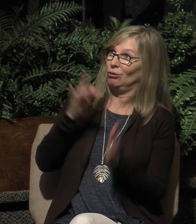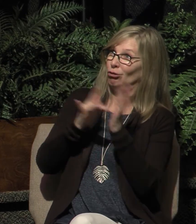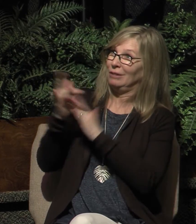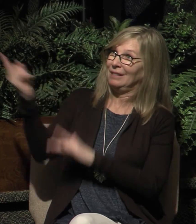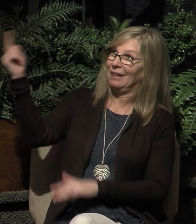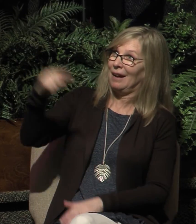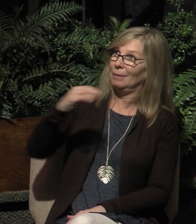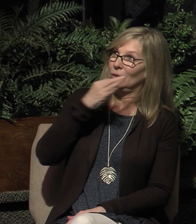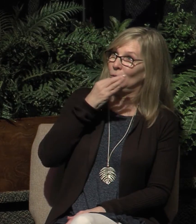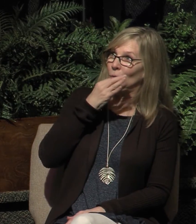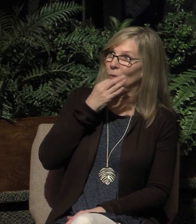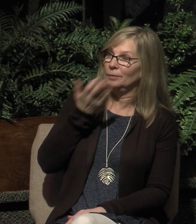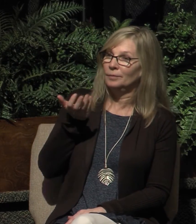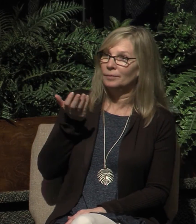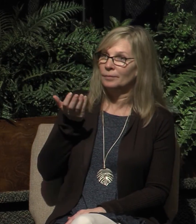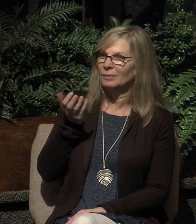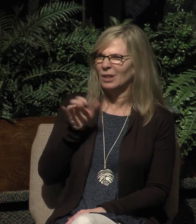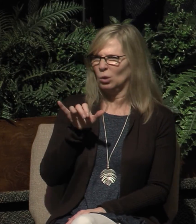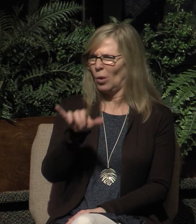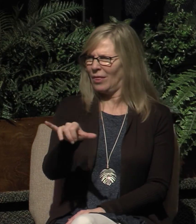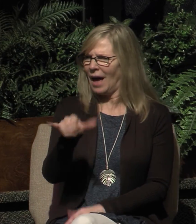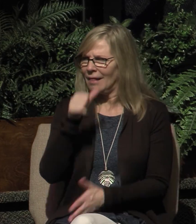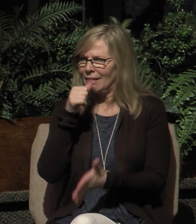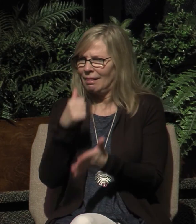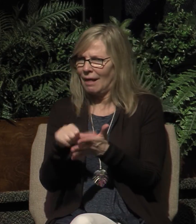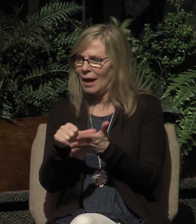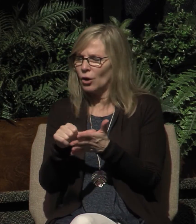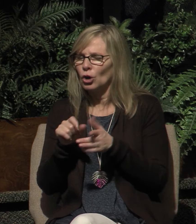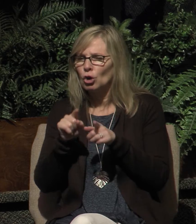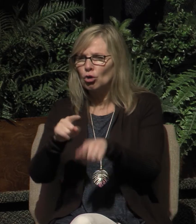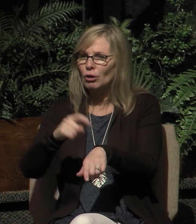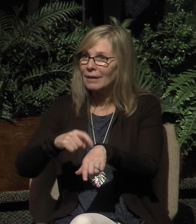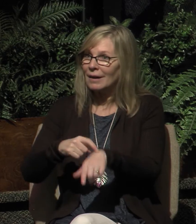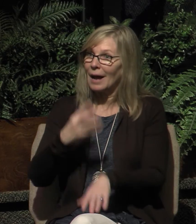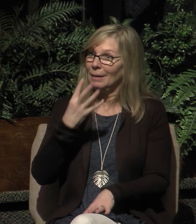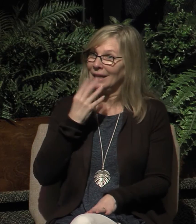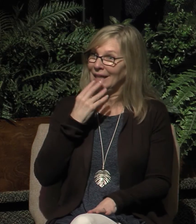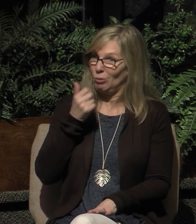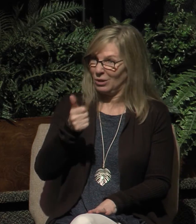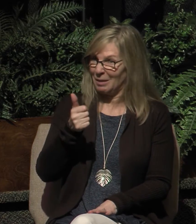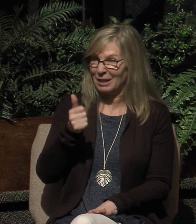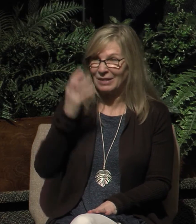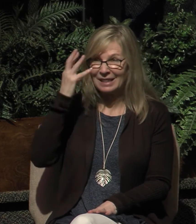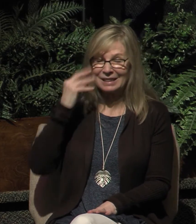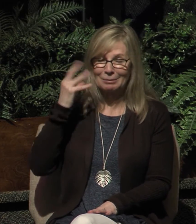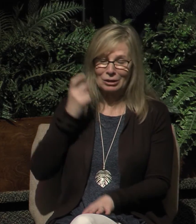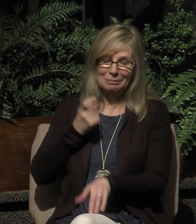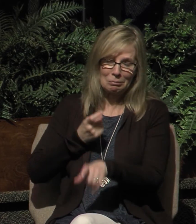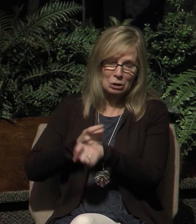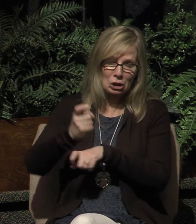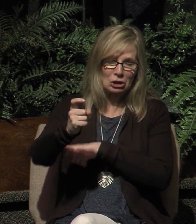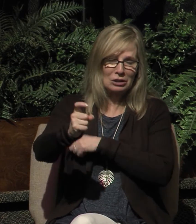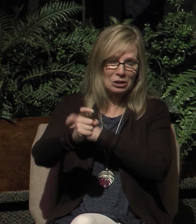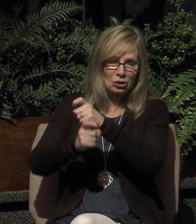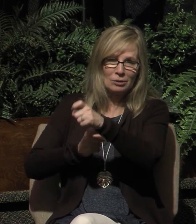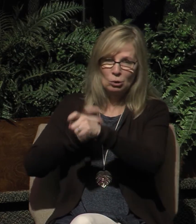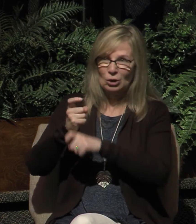the persecution these were Hebrews being persecuted in light of the persecution in light of the trials that they were facing they needed one another